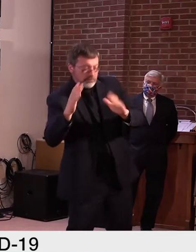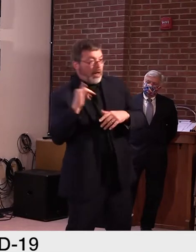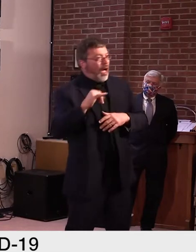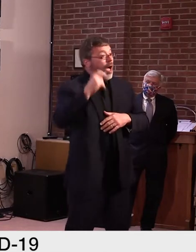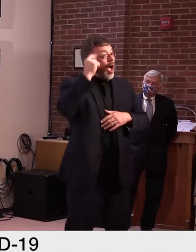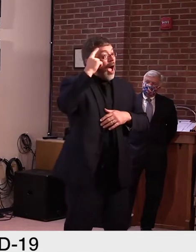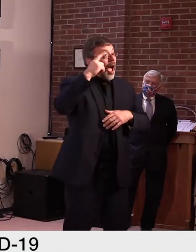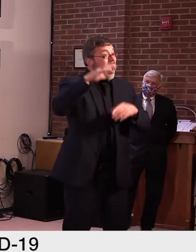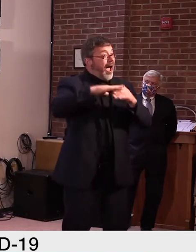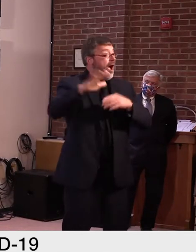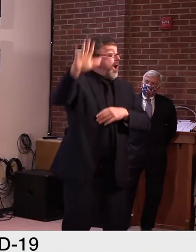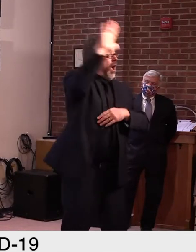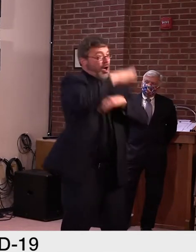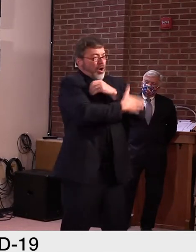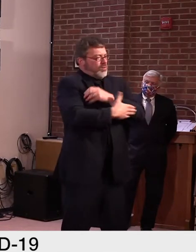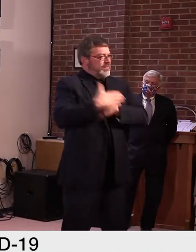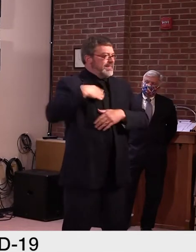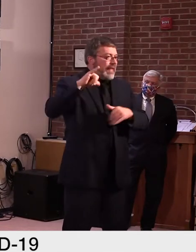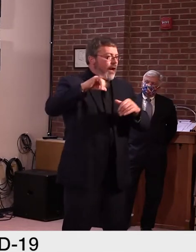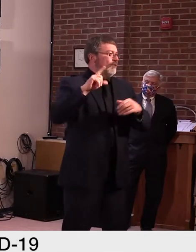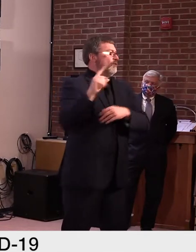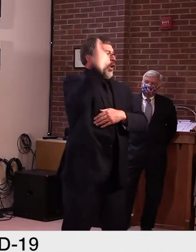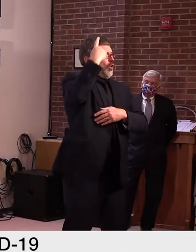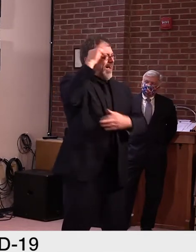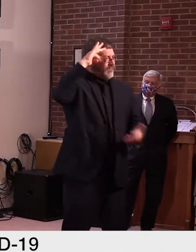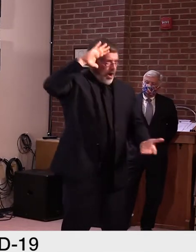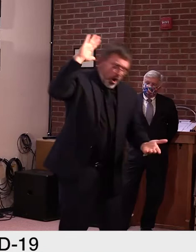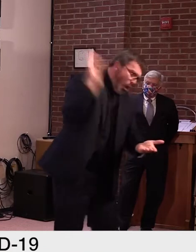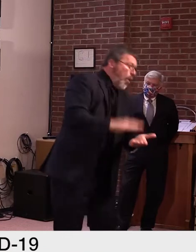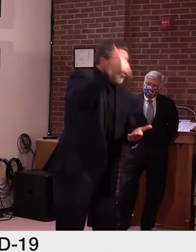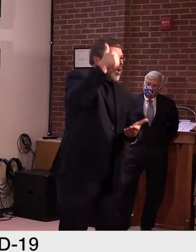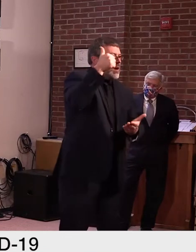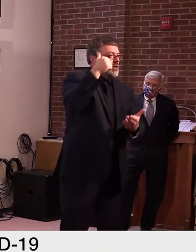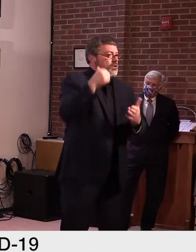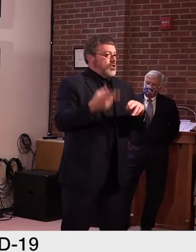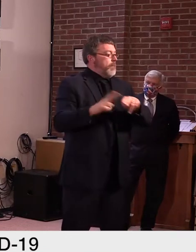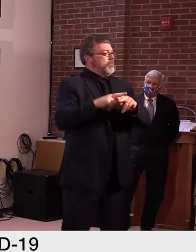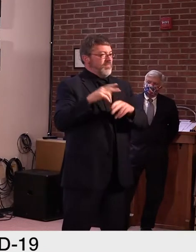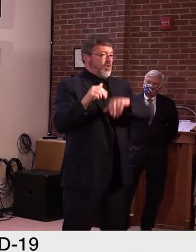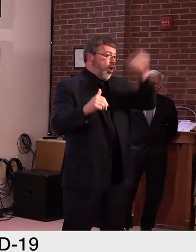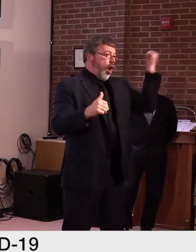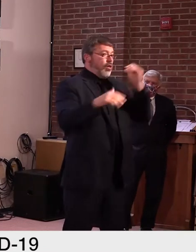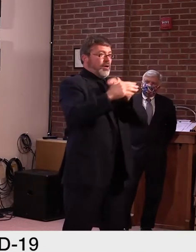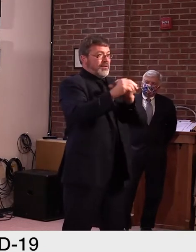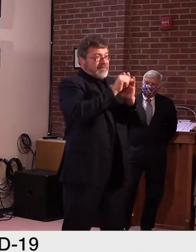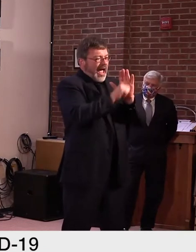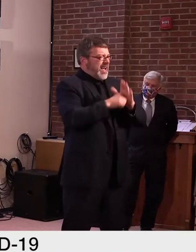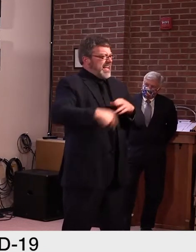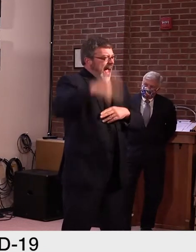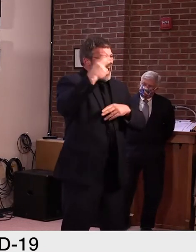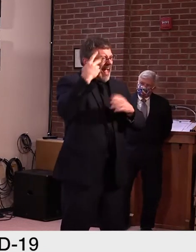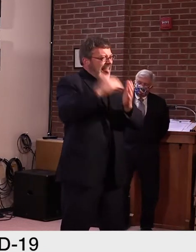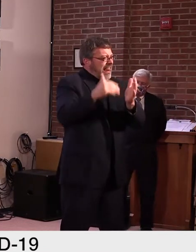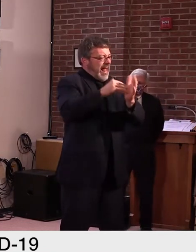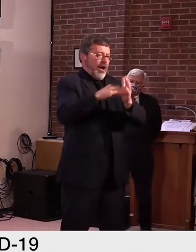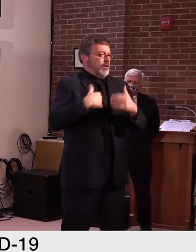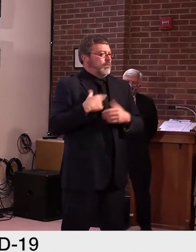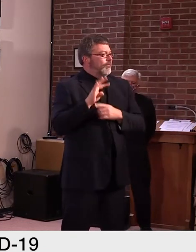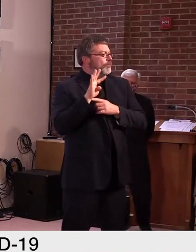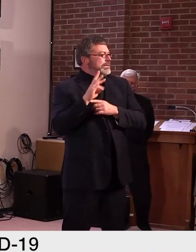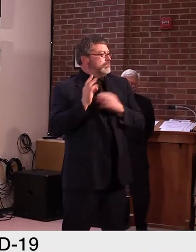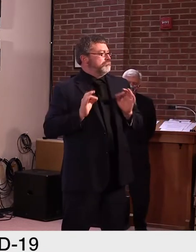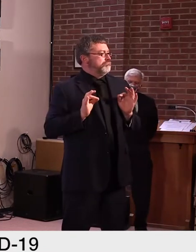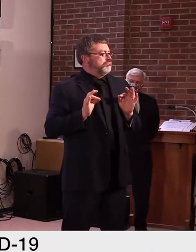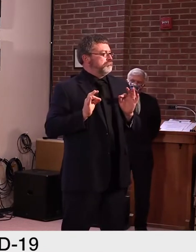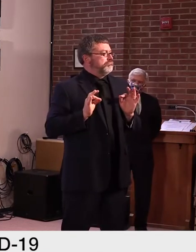start of the pandemic, and then the lowest prevalence over the last seven days as well. So all of those top line metrics are very much in Vermont's favor